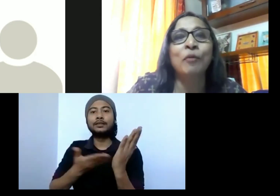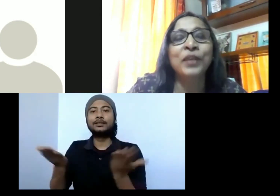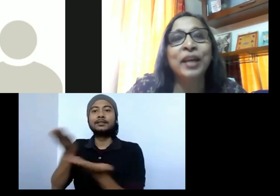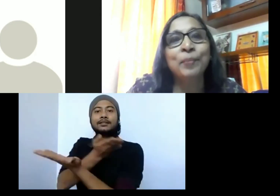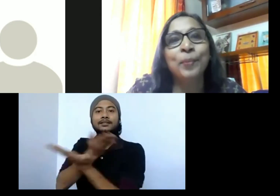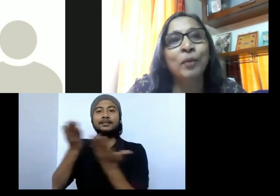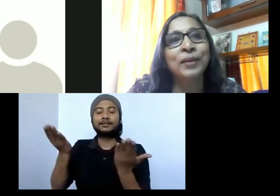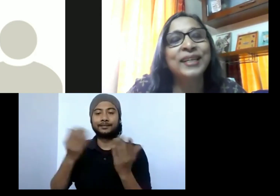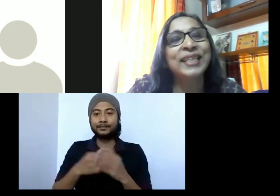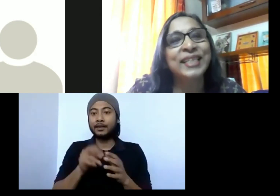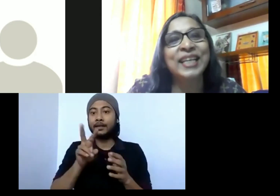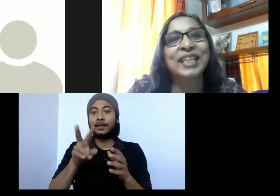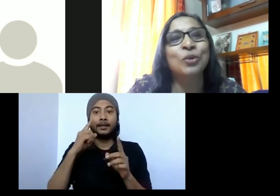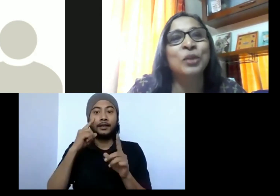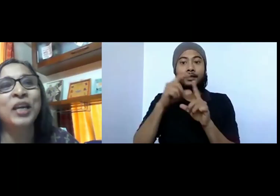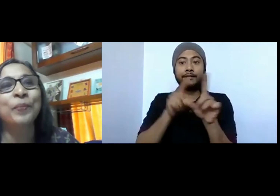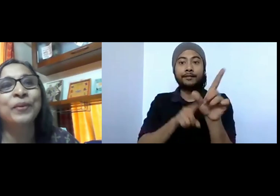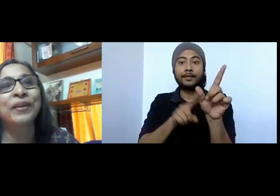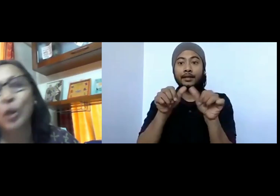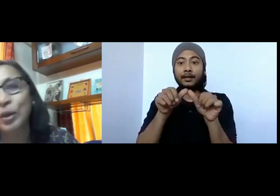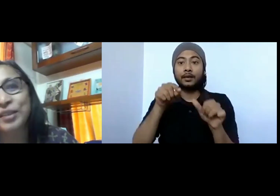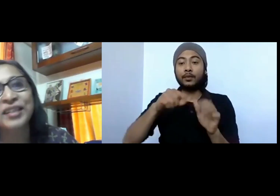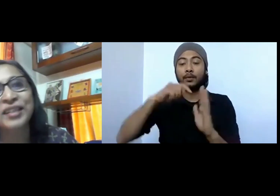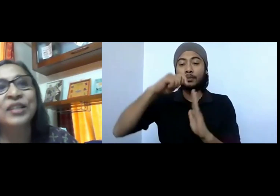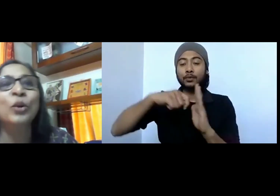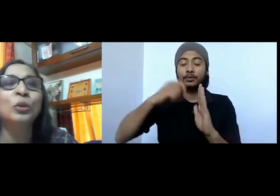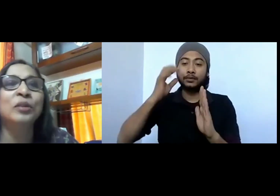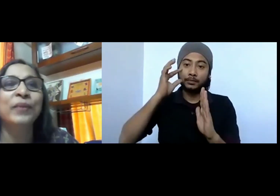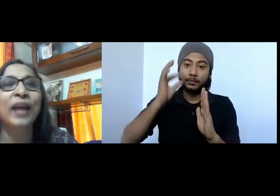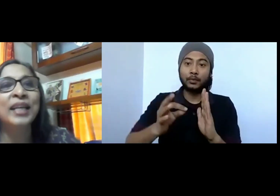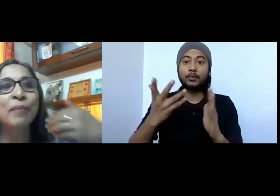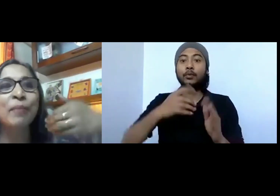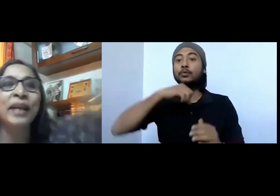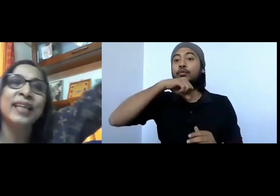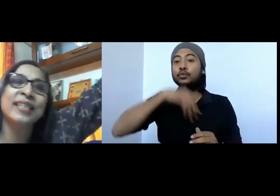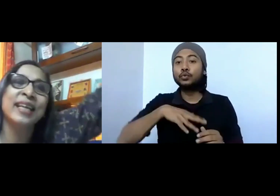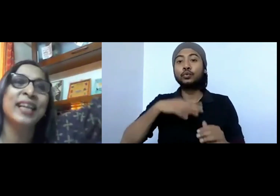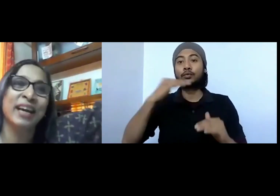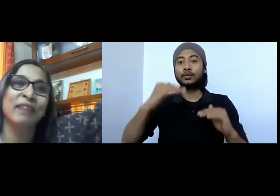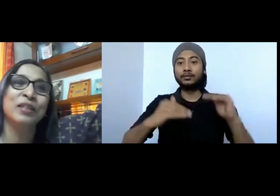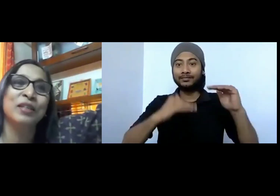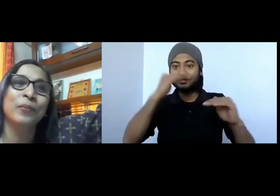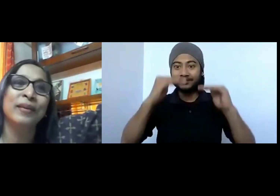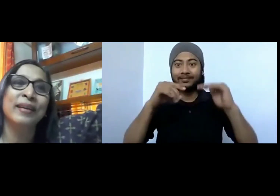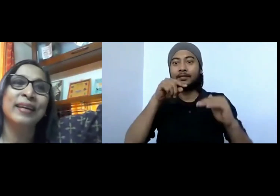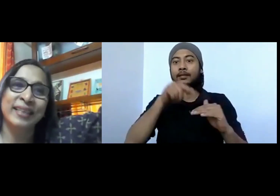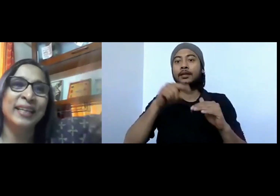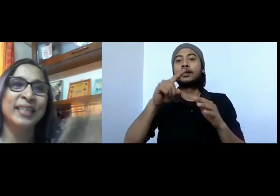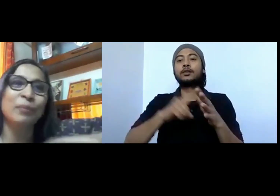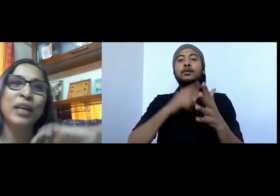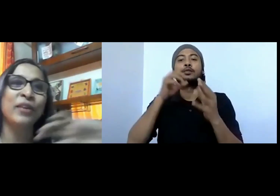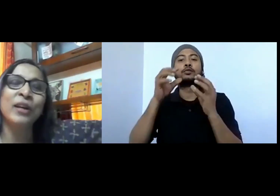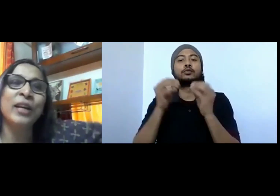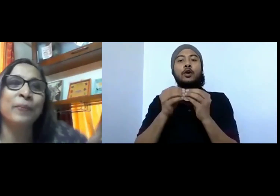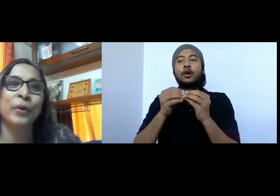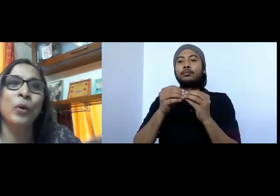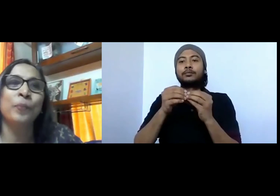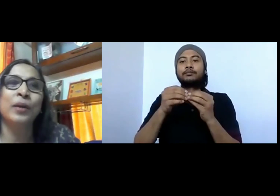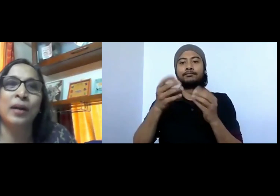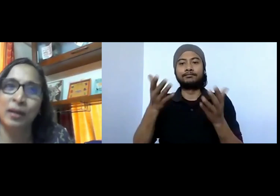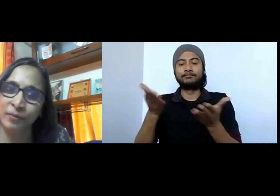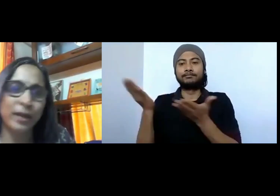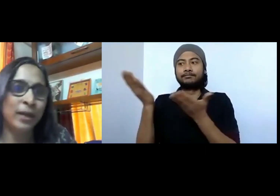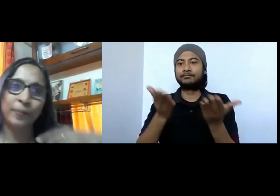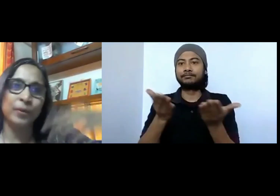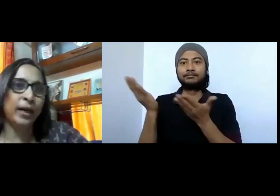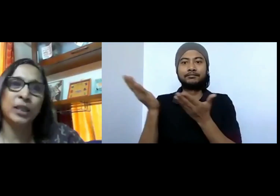which is offering employability skills to the adolescents' youth as they migrate in their lives. That is something really, you